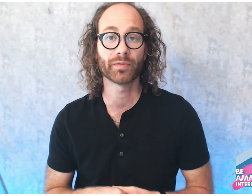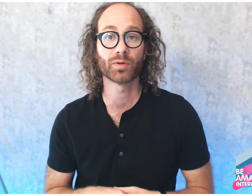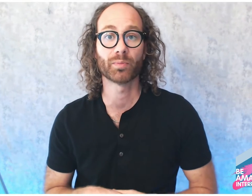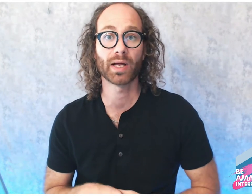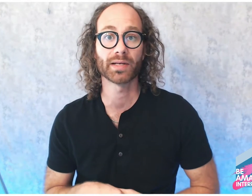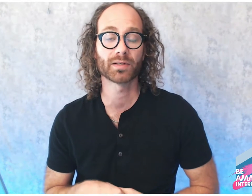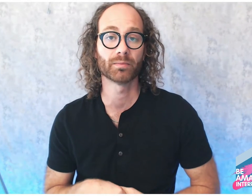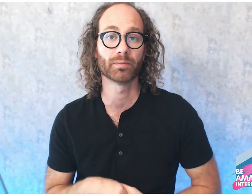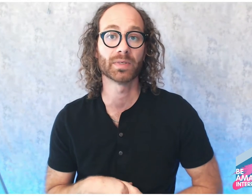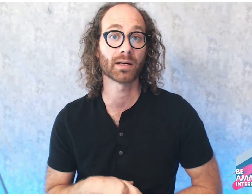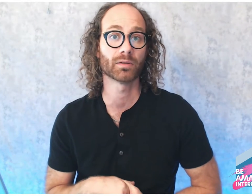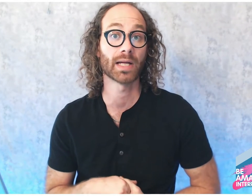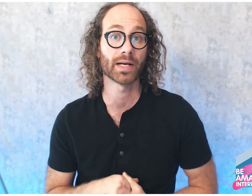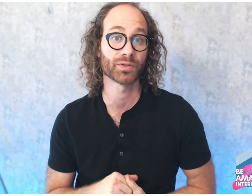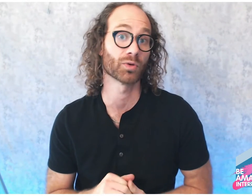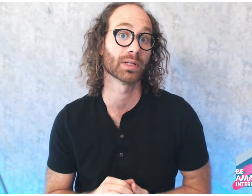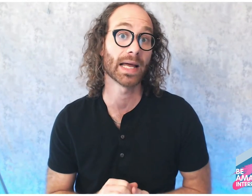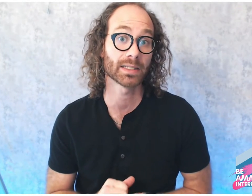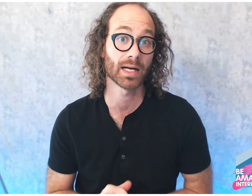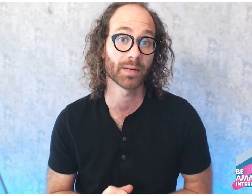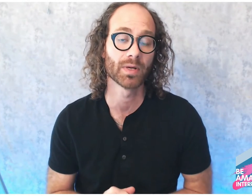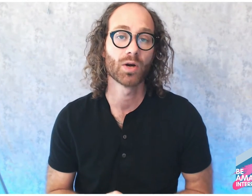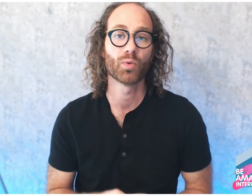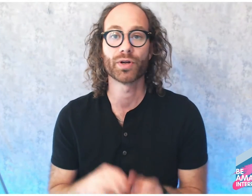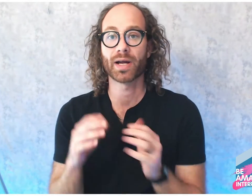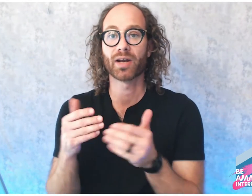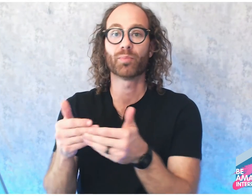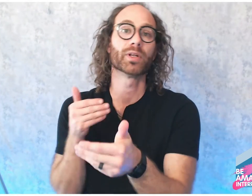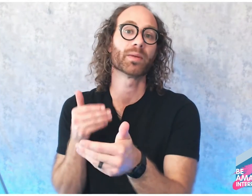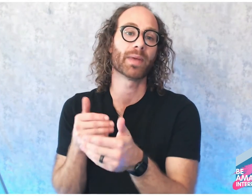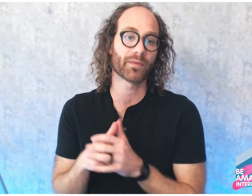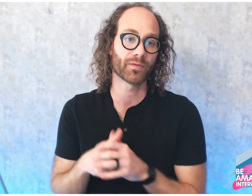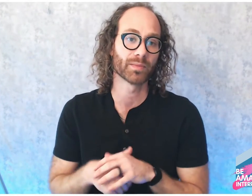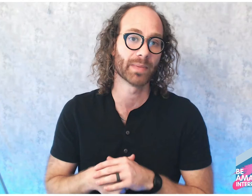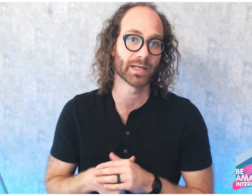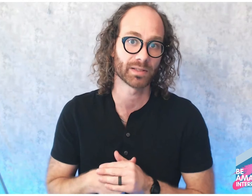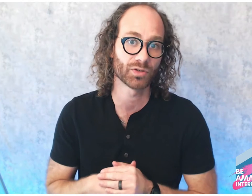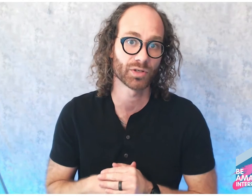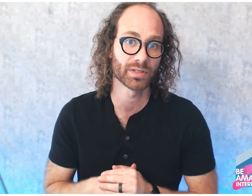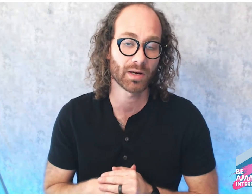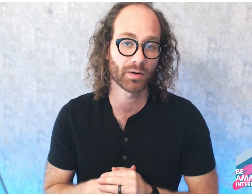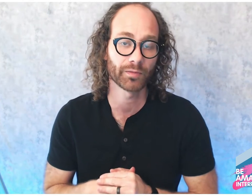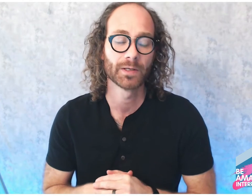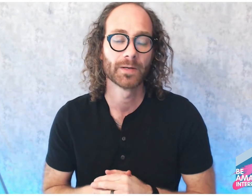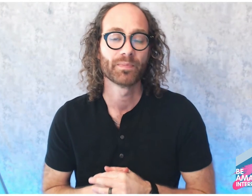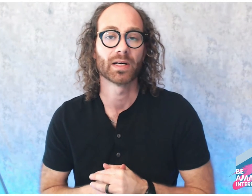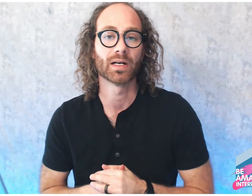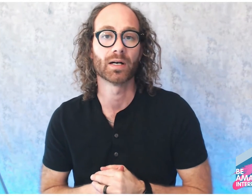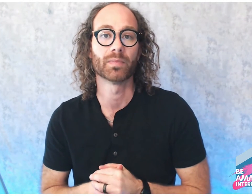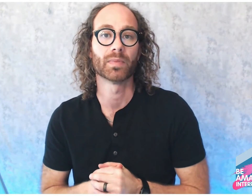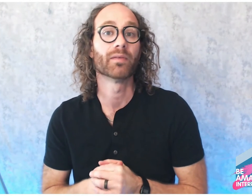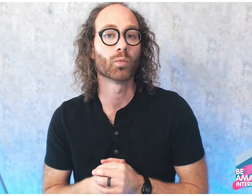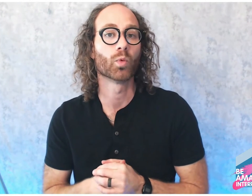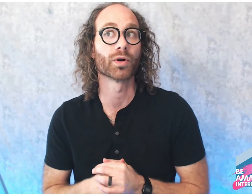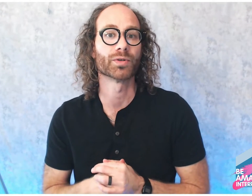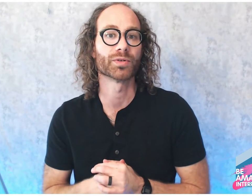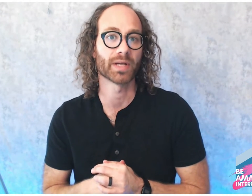apply some decollage or lag time, where you're kind of pulling back from the message itself one or two seconds.